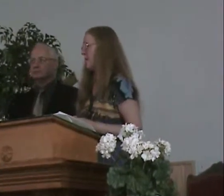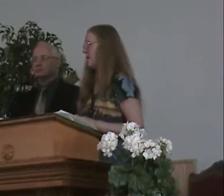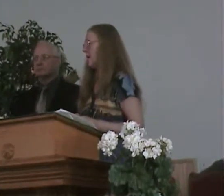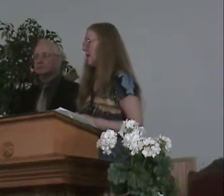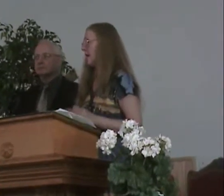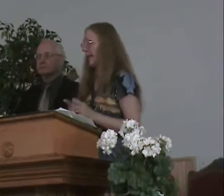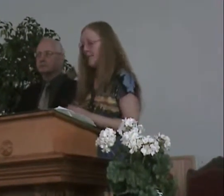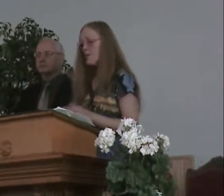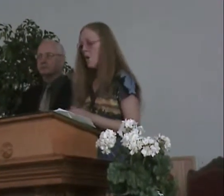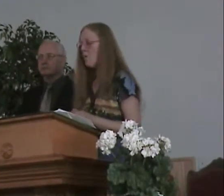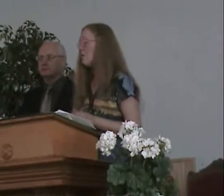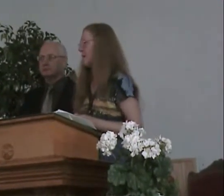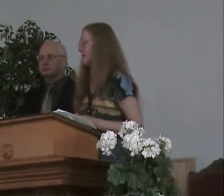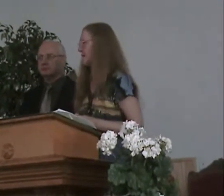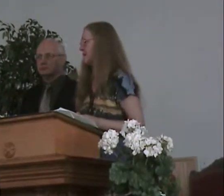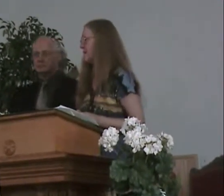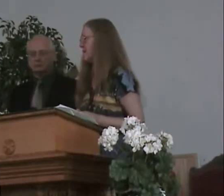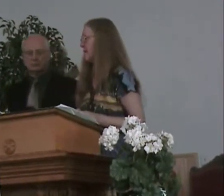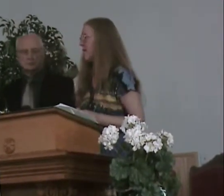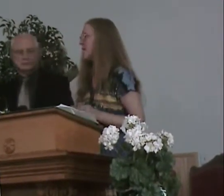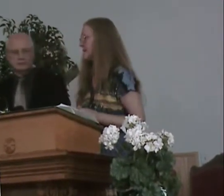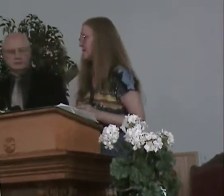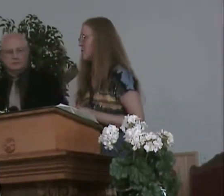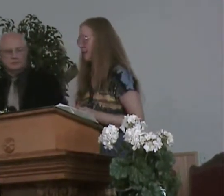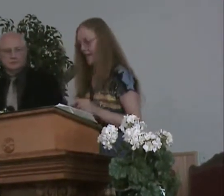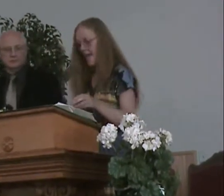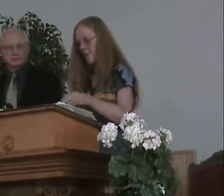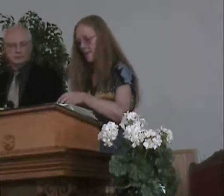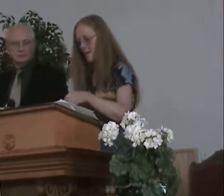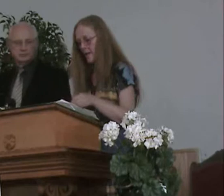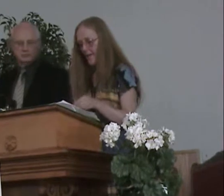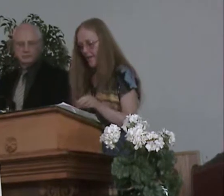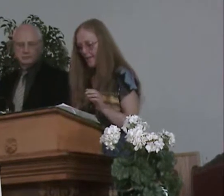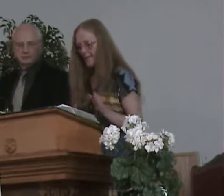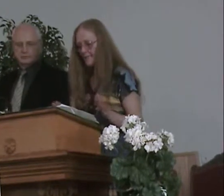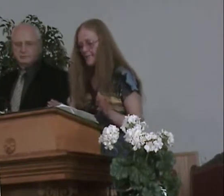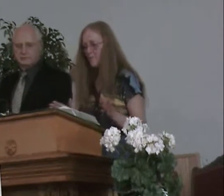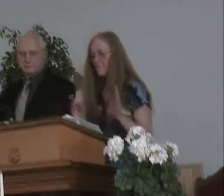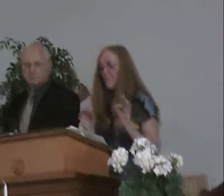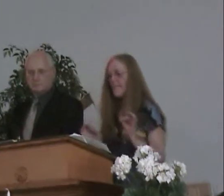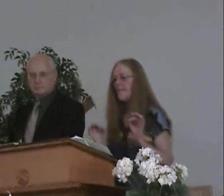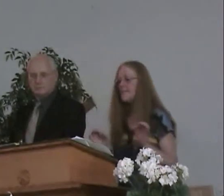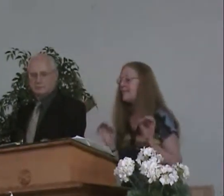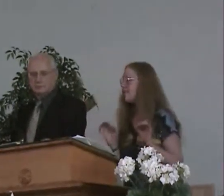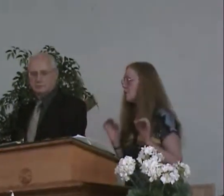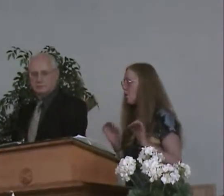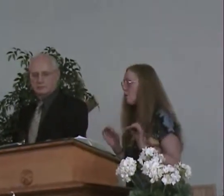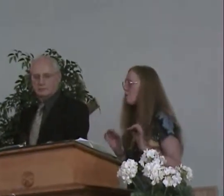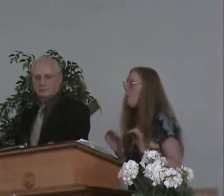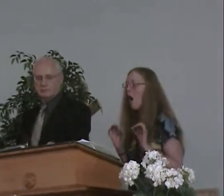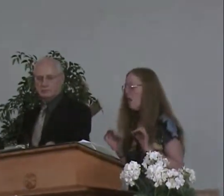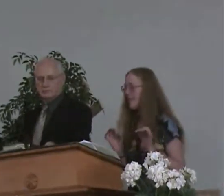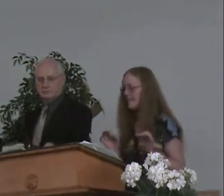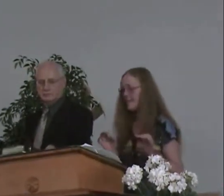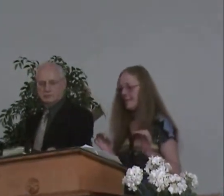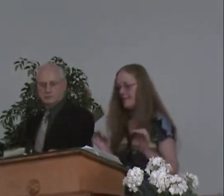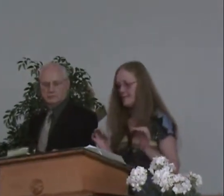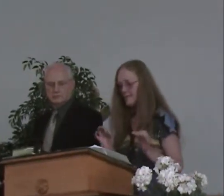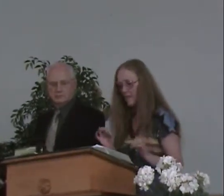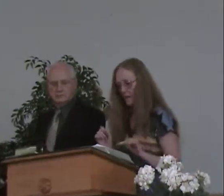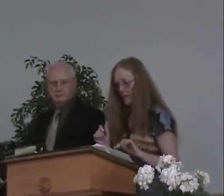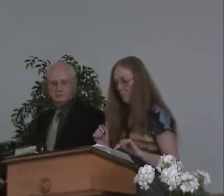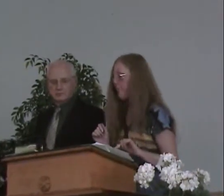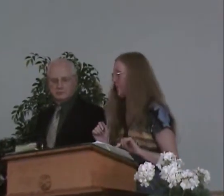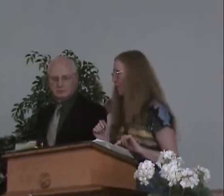prepared. He told us this is going to happen. And he said, take heed, see I have told you all these